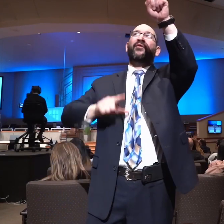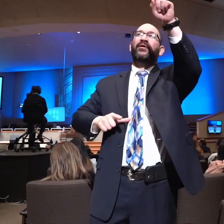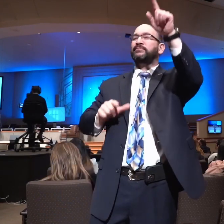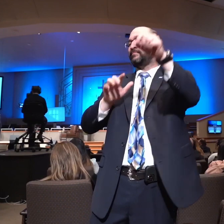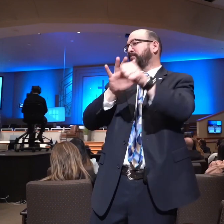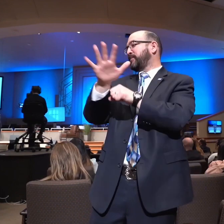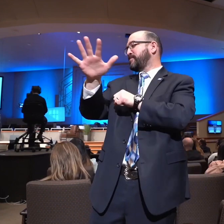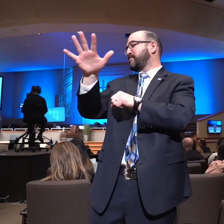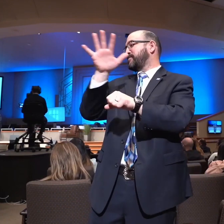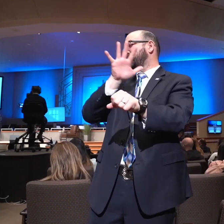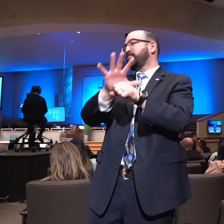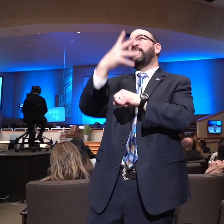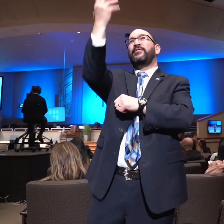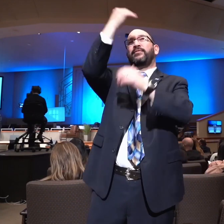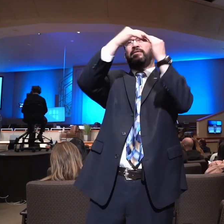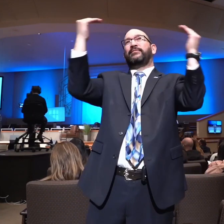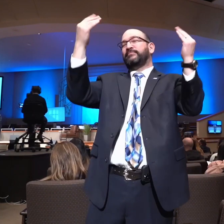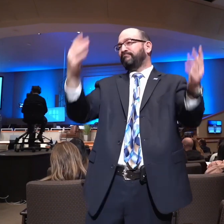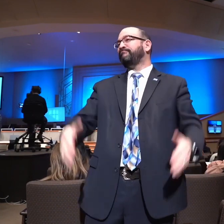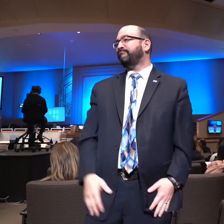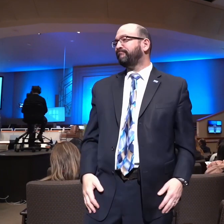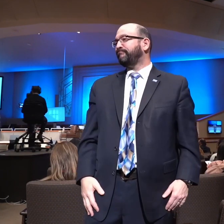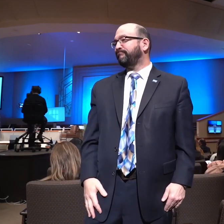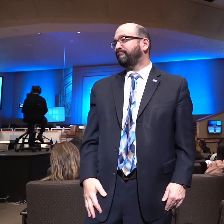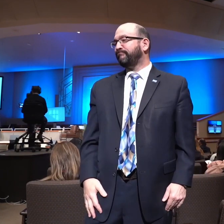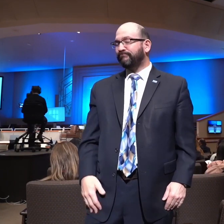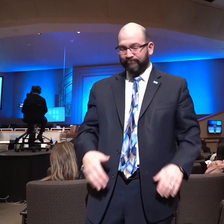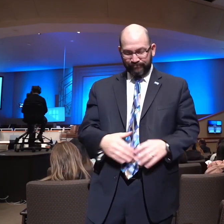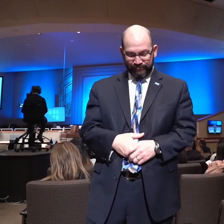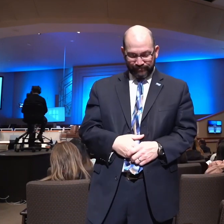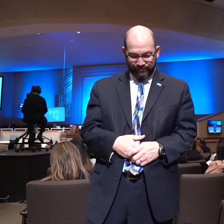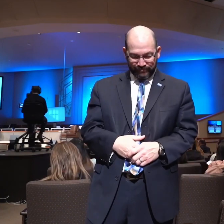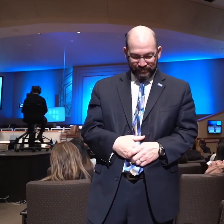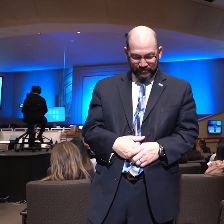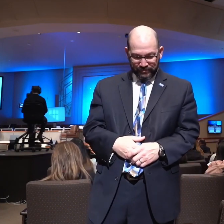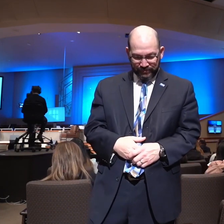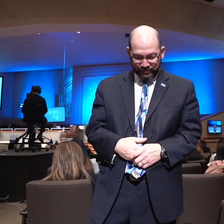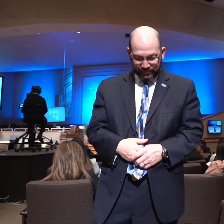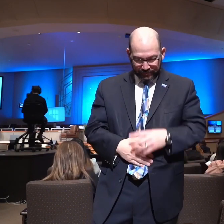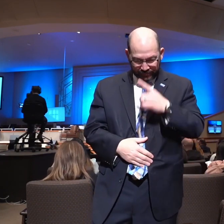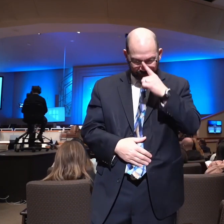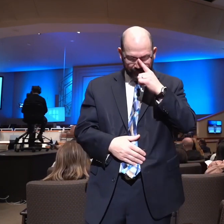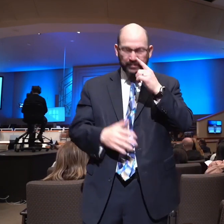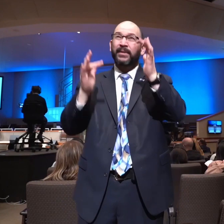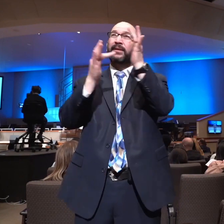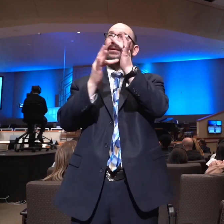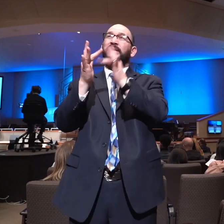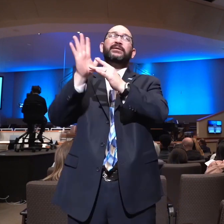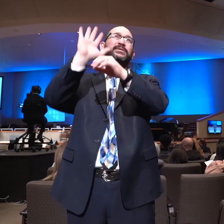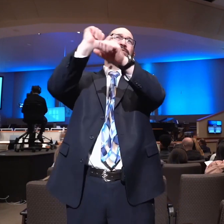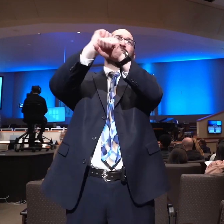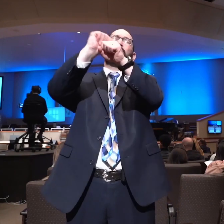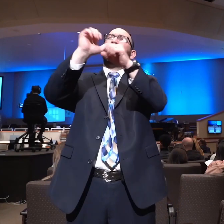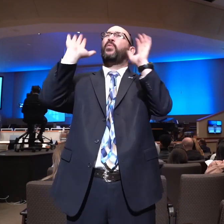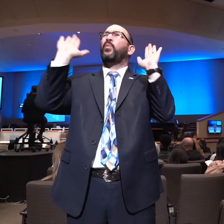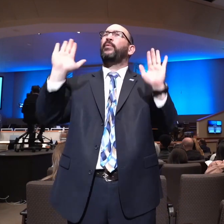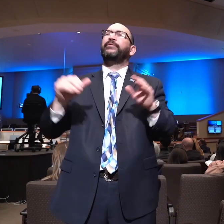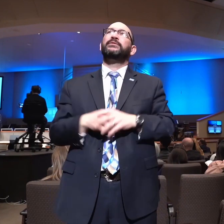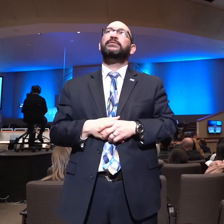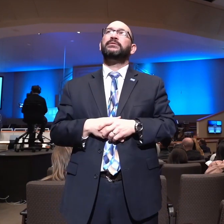to receive the ransom. We see the work of our Savior is the work of the ransom. But notice there in verse 6 as we